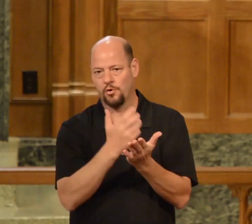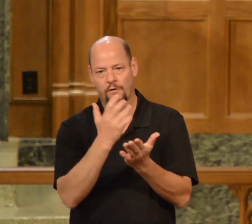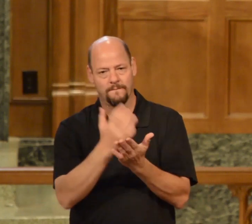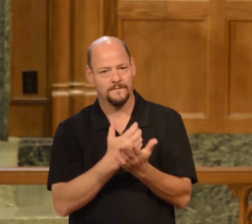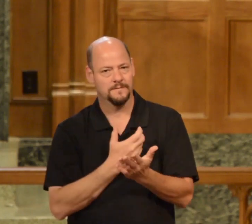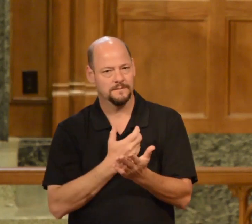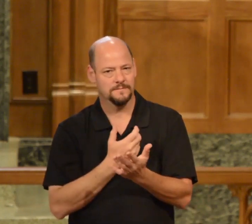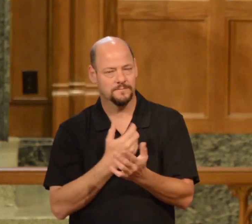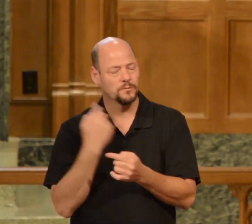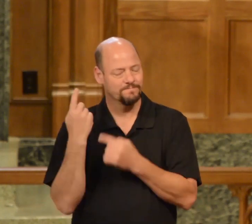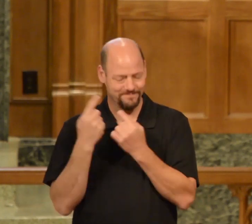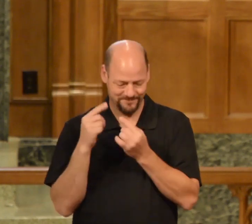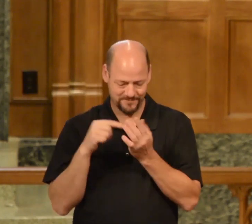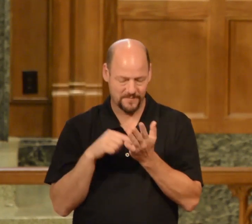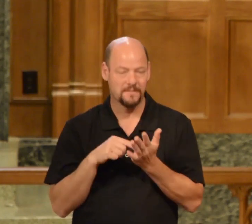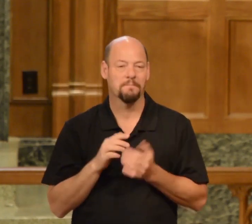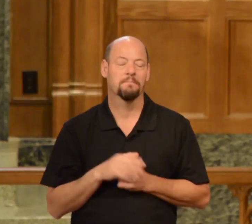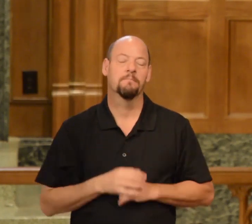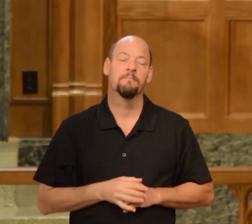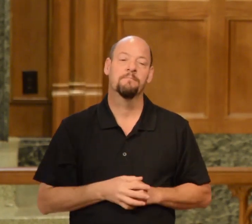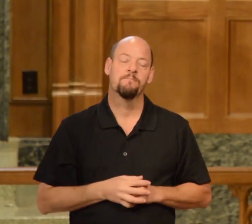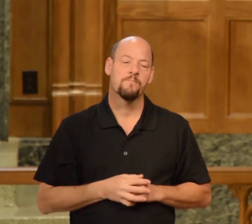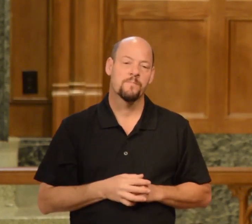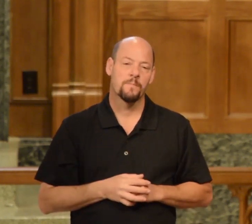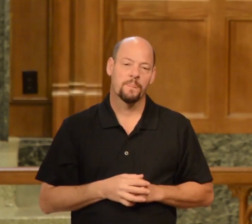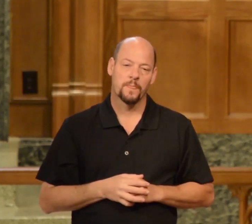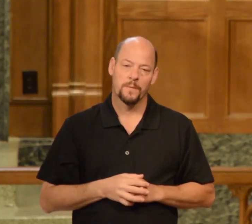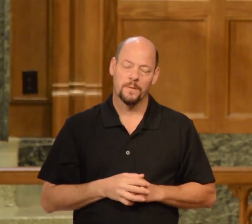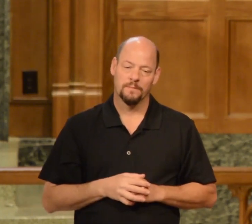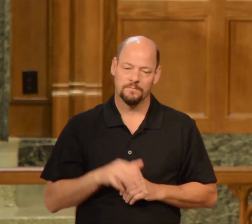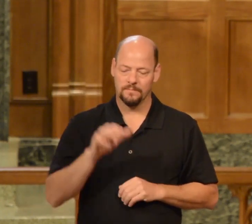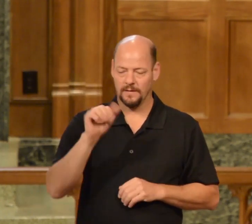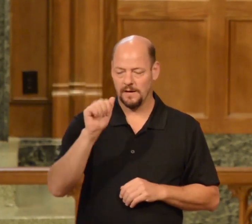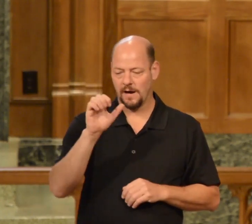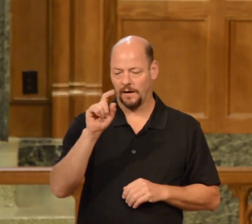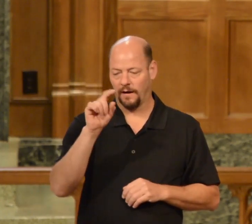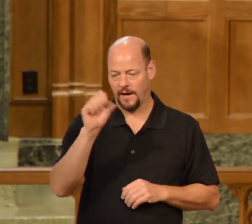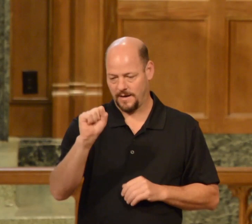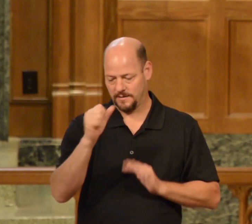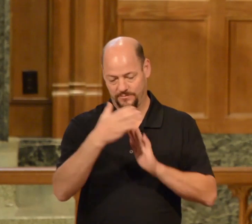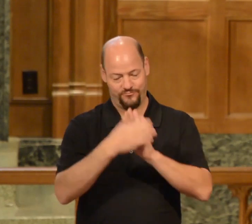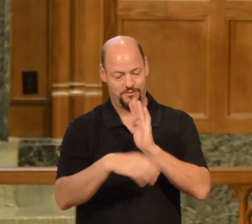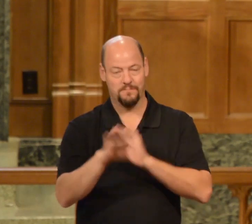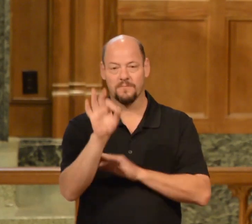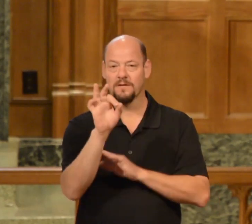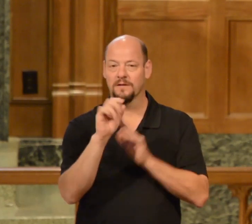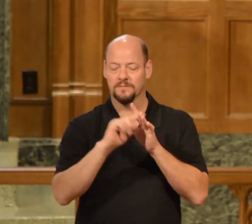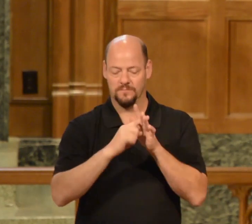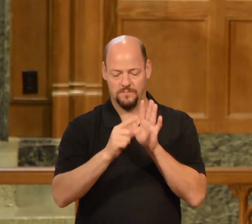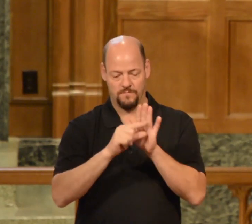so consider this this is this is Acts chapter 9 starting in verse 11